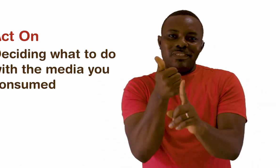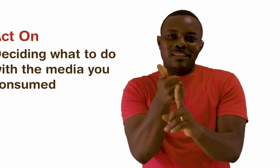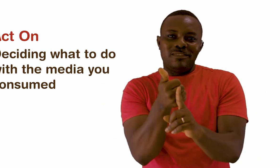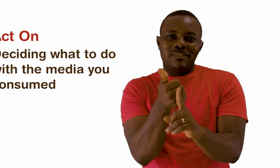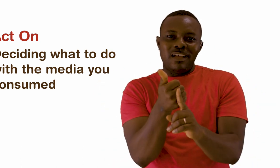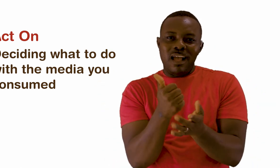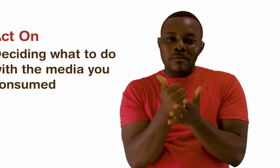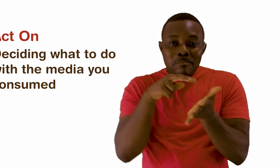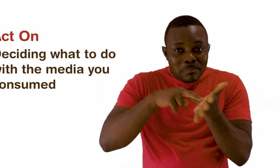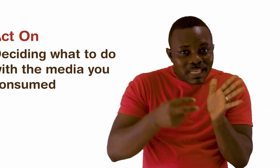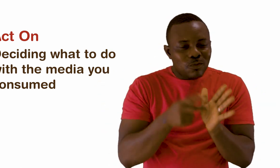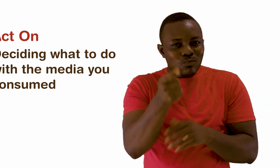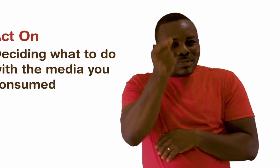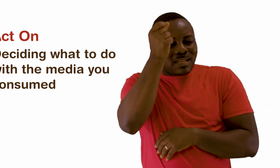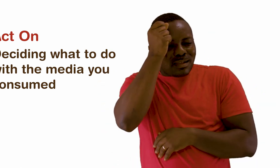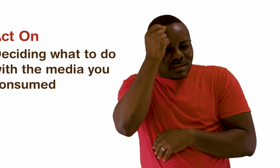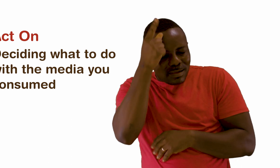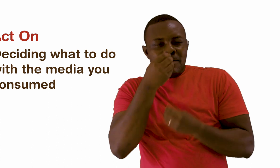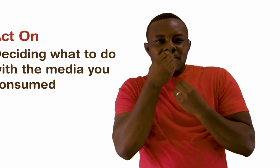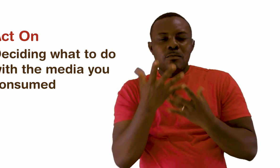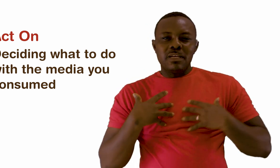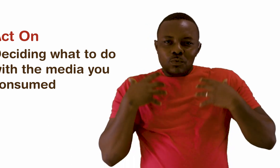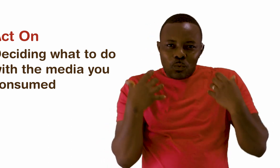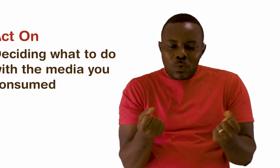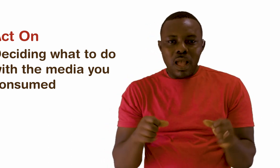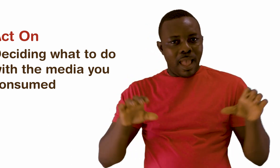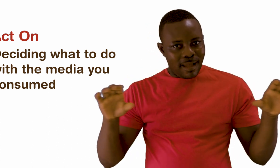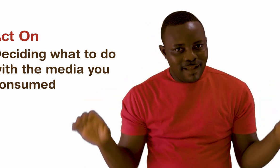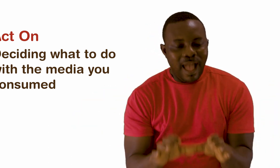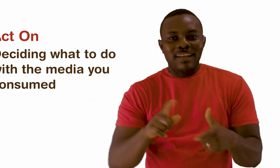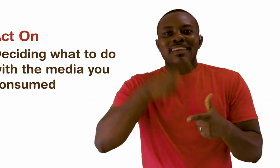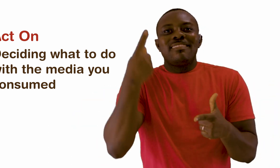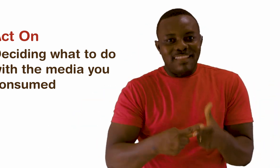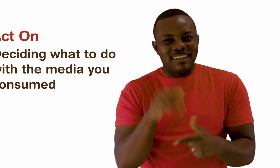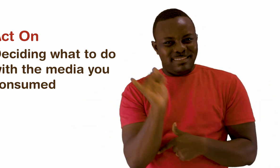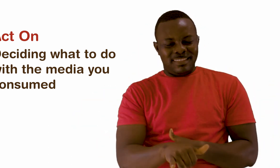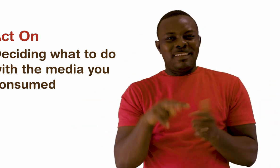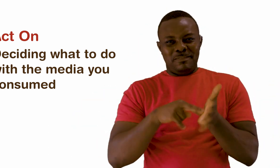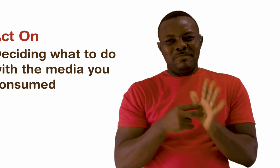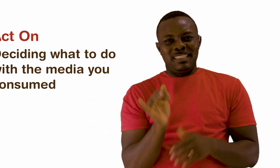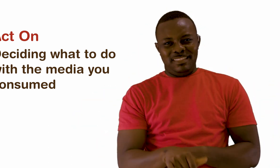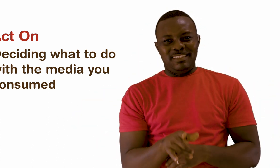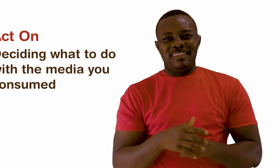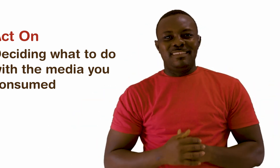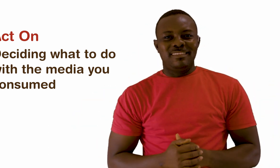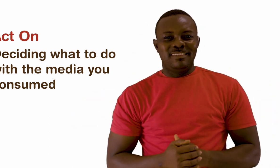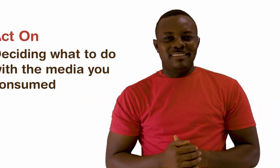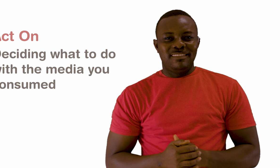In short, you need to feel confident enough of your evaluation and analysis of the media that you can